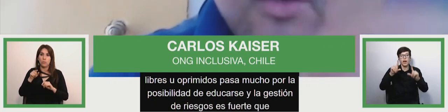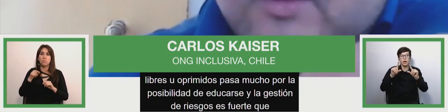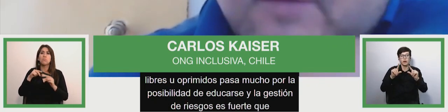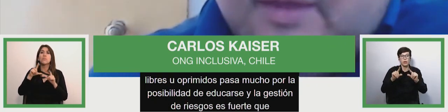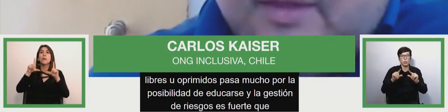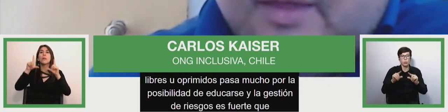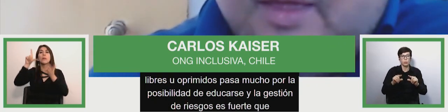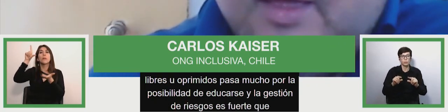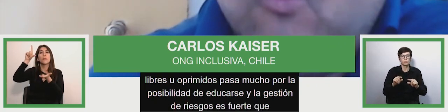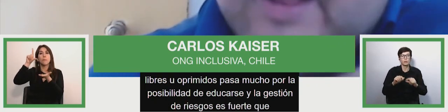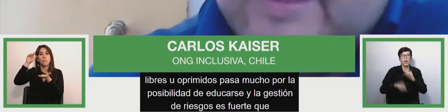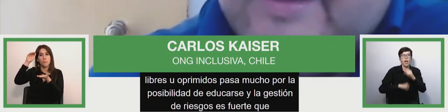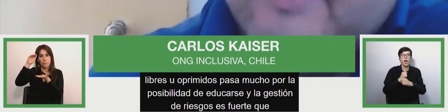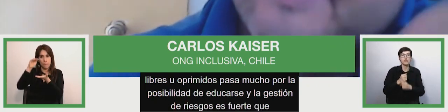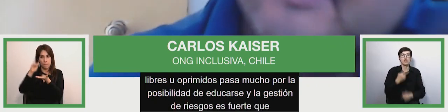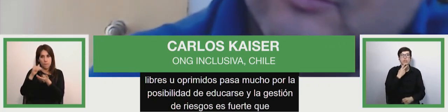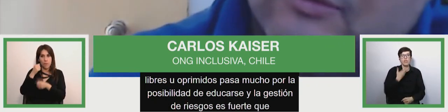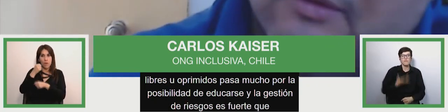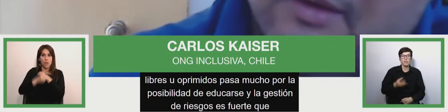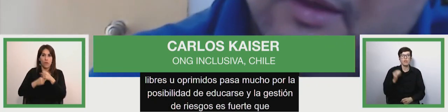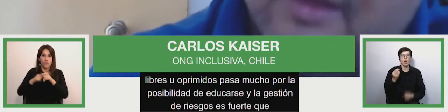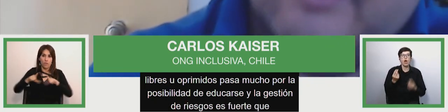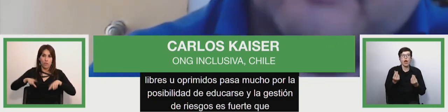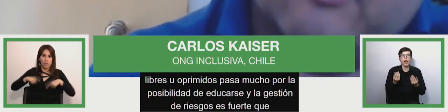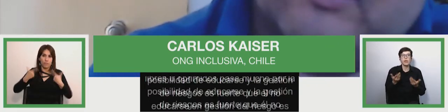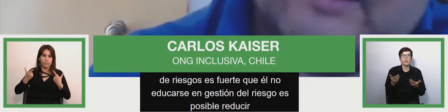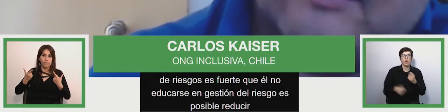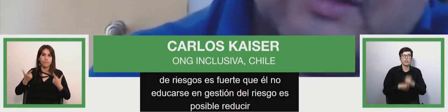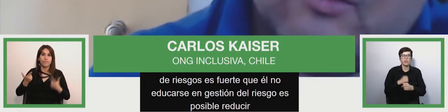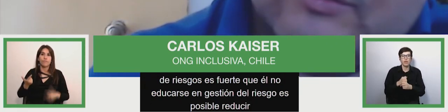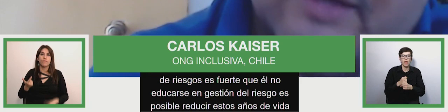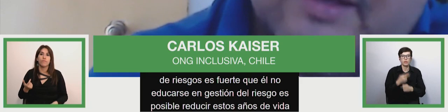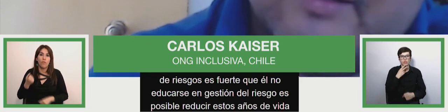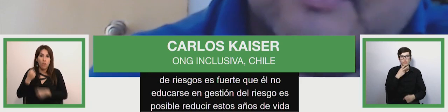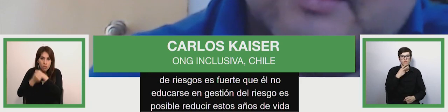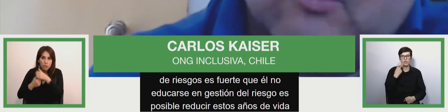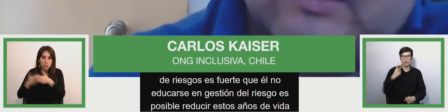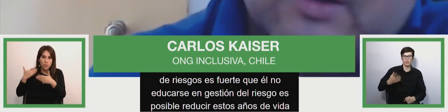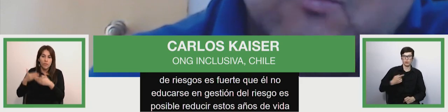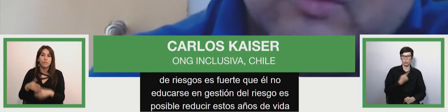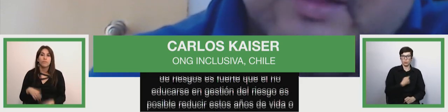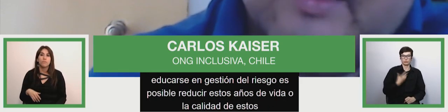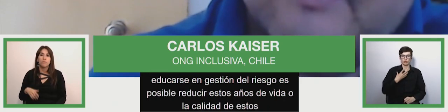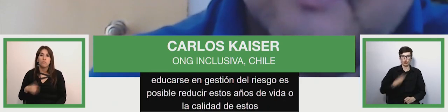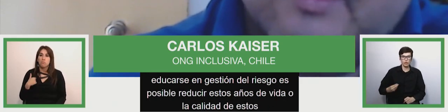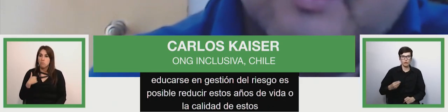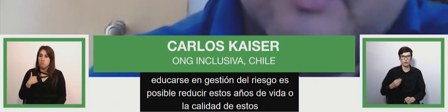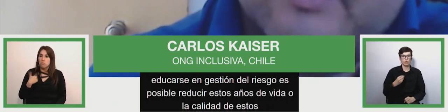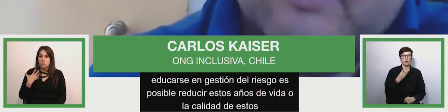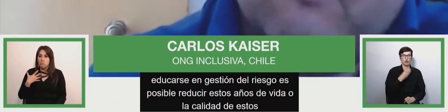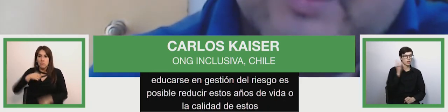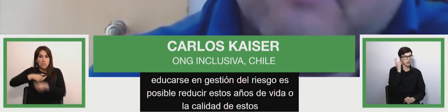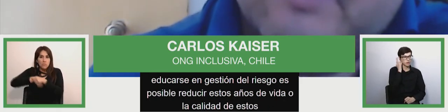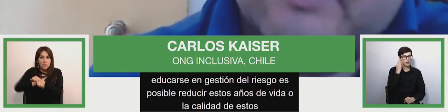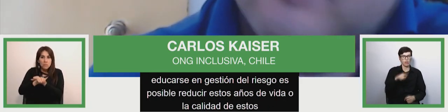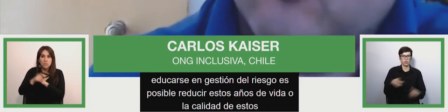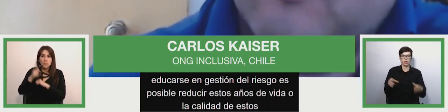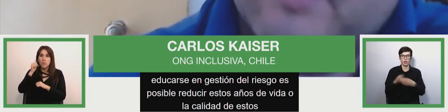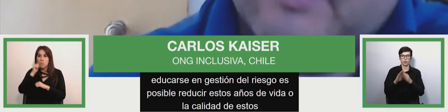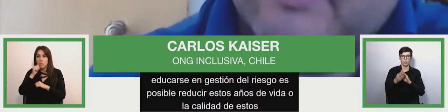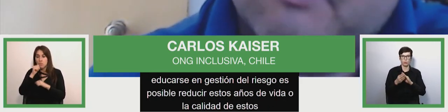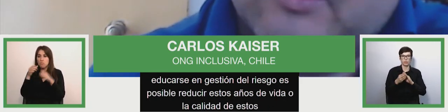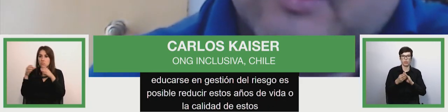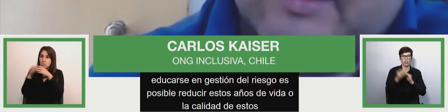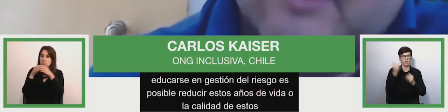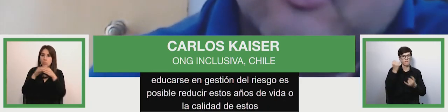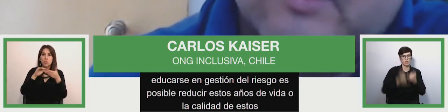with the possibility of becoming educated and risk management or mitigation is so strong it's not to educate yourself in